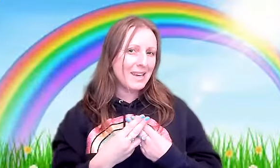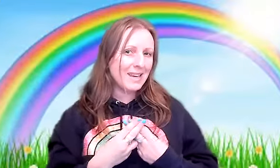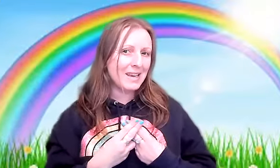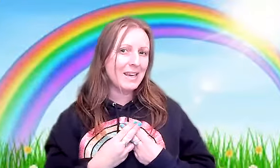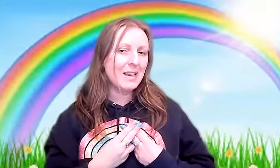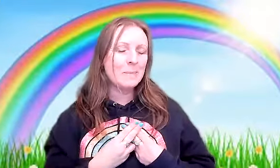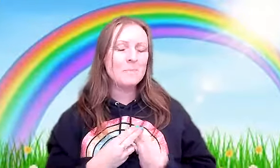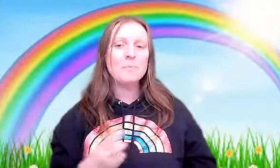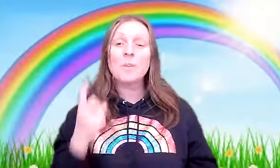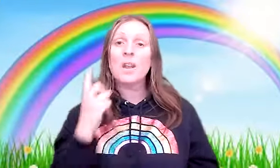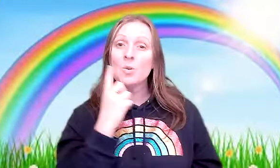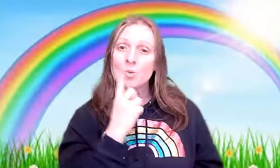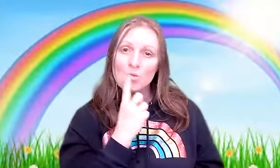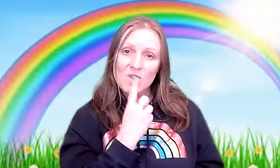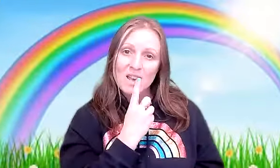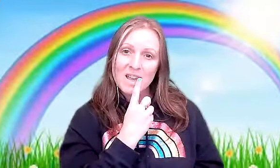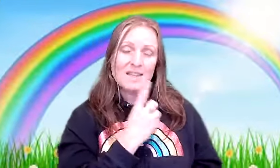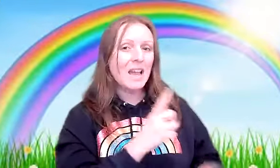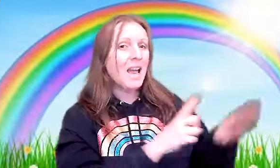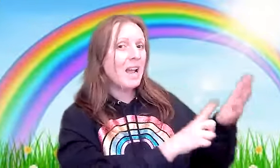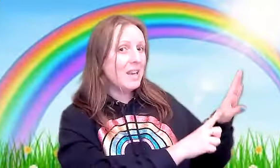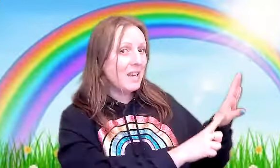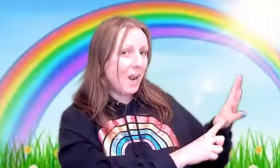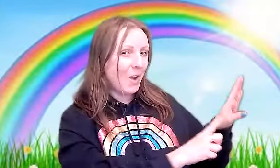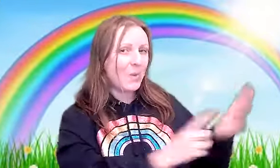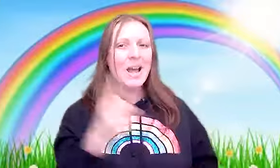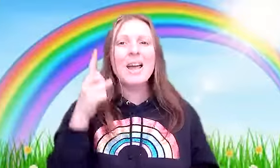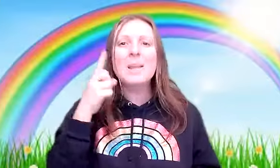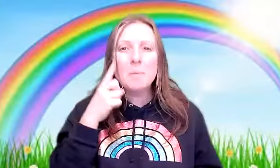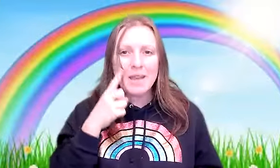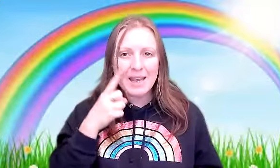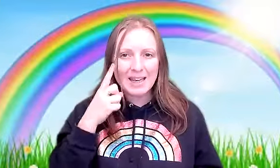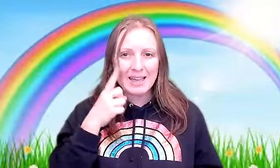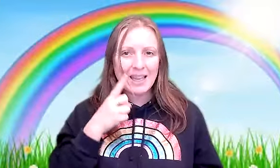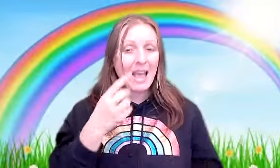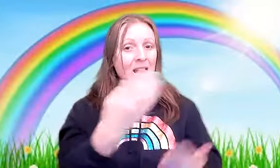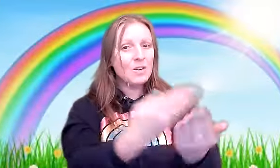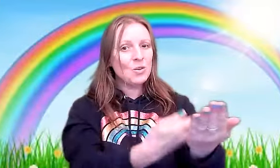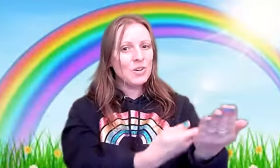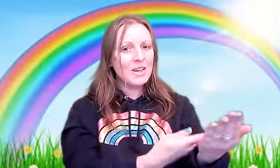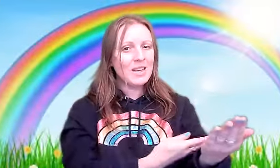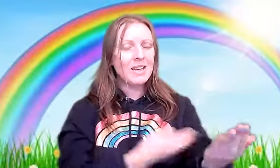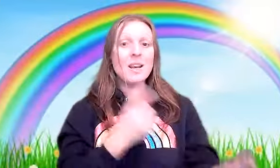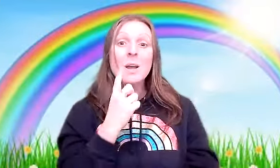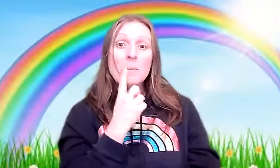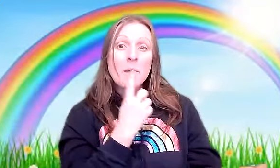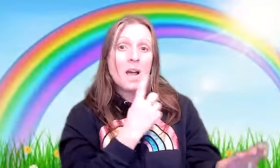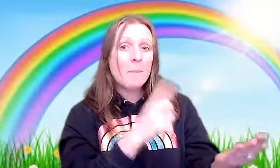Red and yellow and pink and green, purple